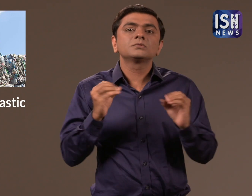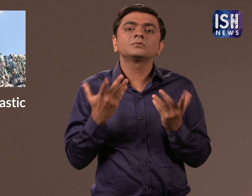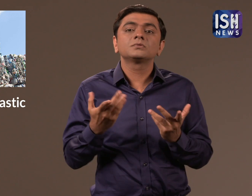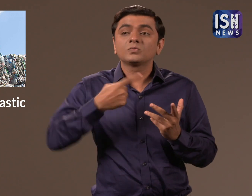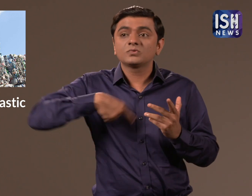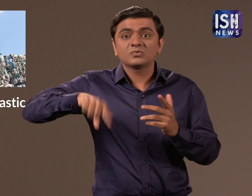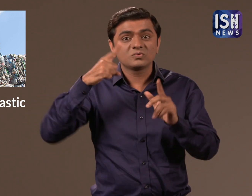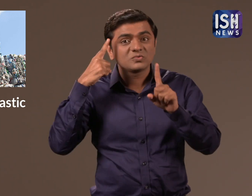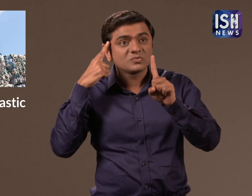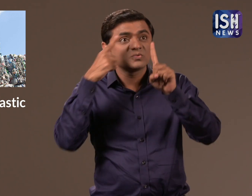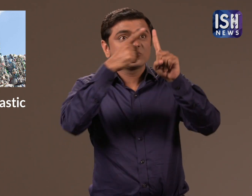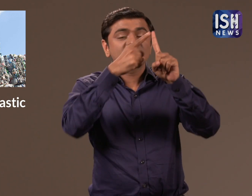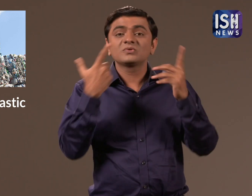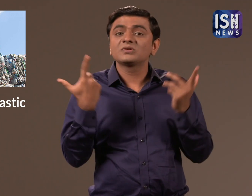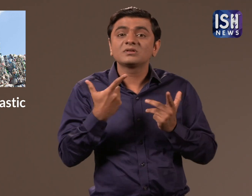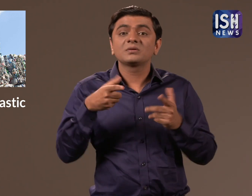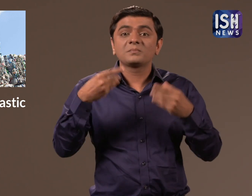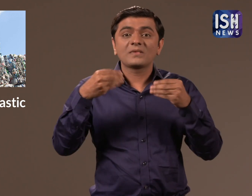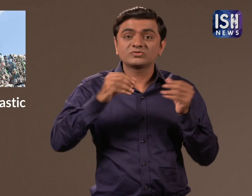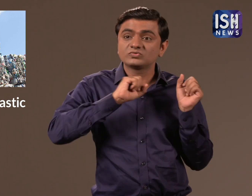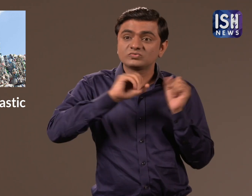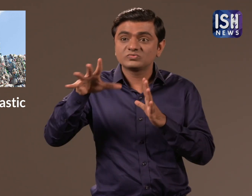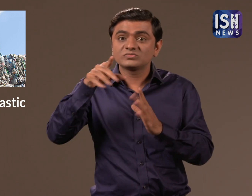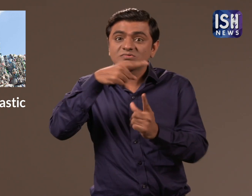Our goal should be to use more recycled plastic.